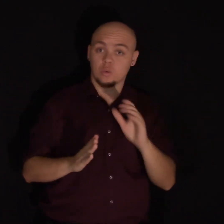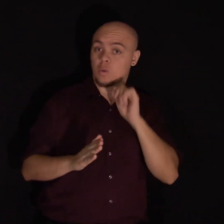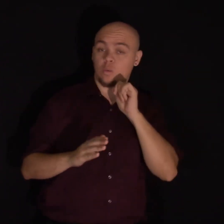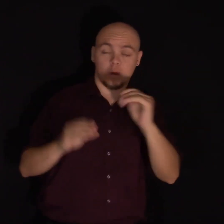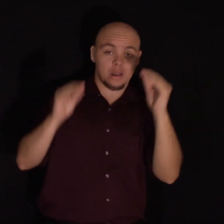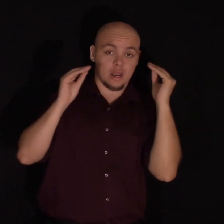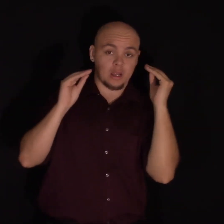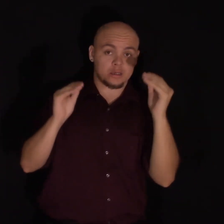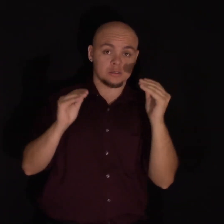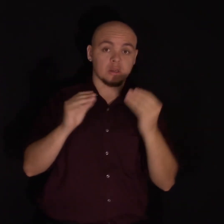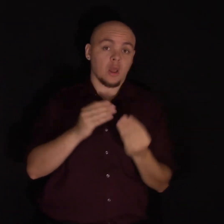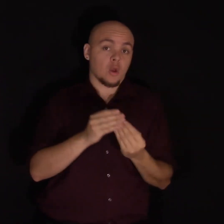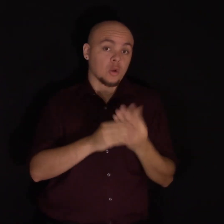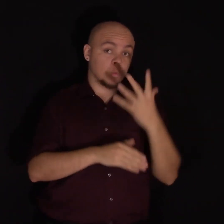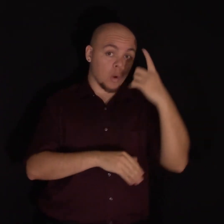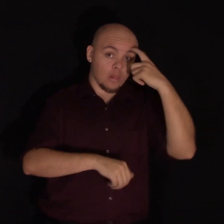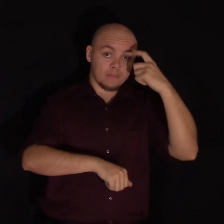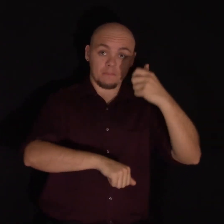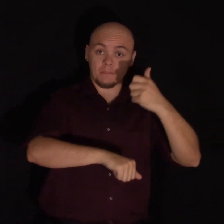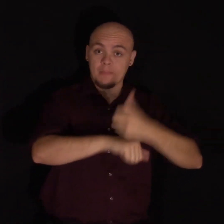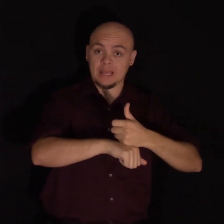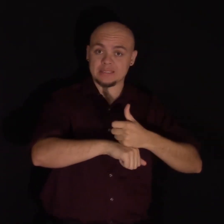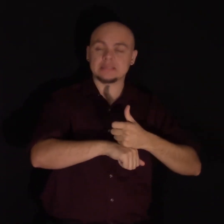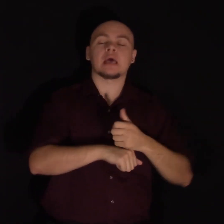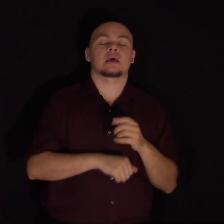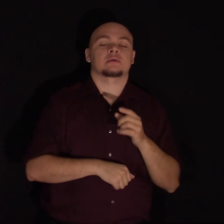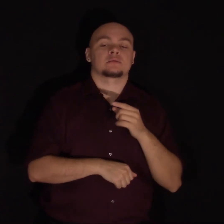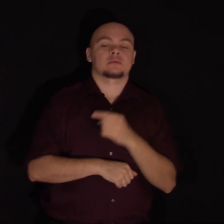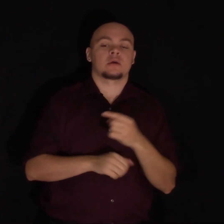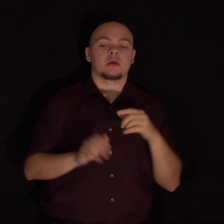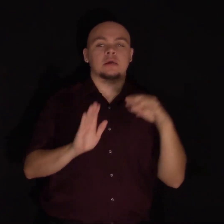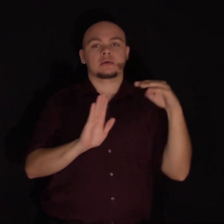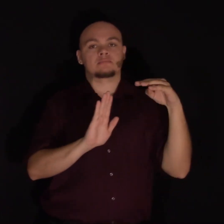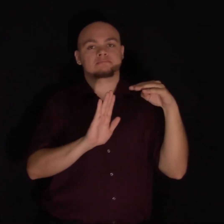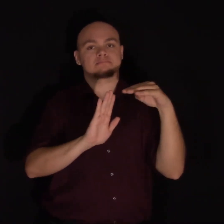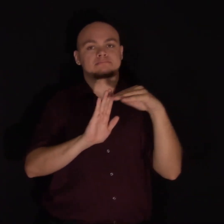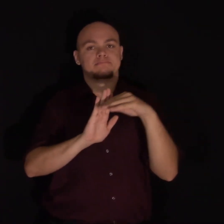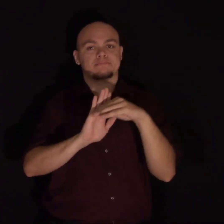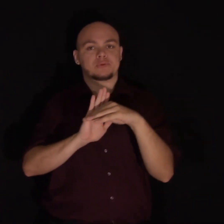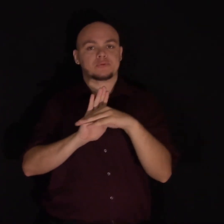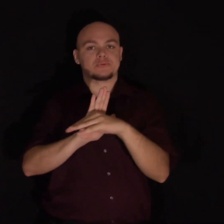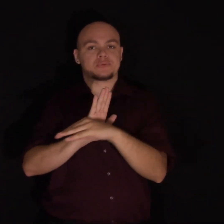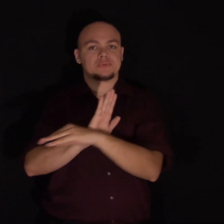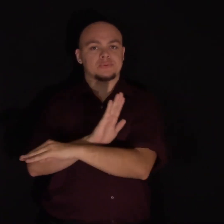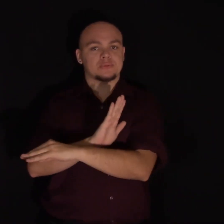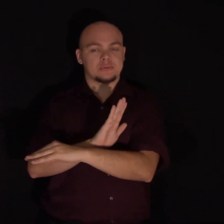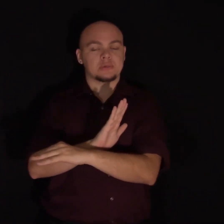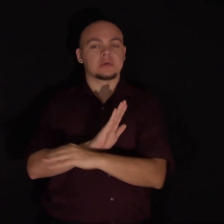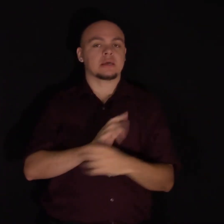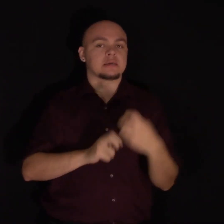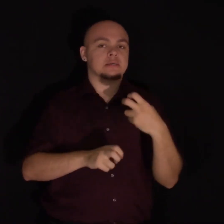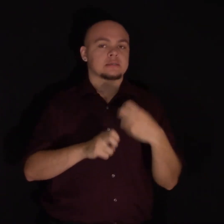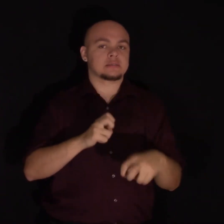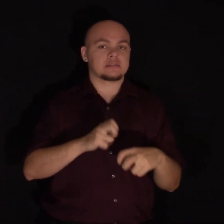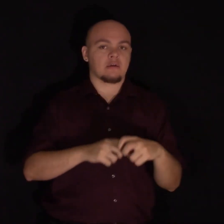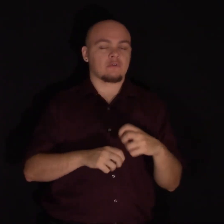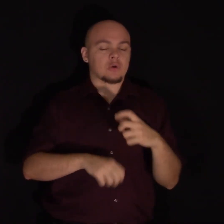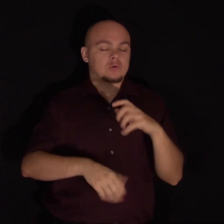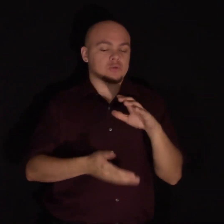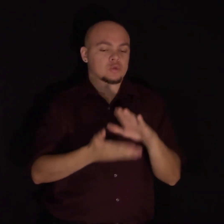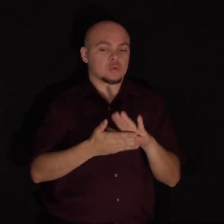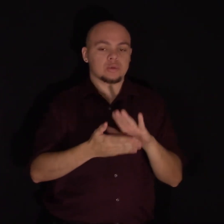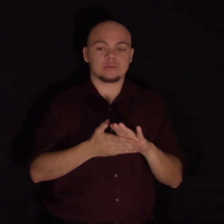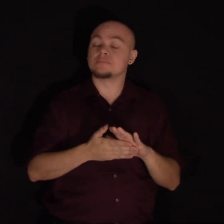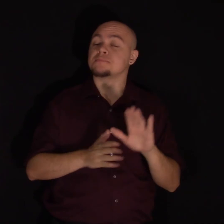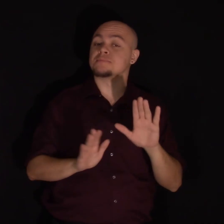this growth mindset continued to show declining grades over this difficult school transition. But